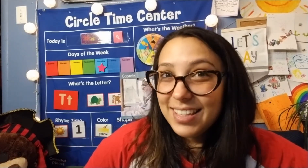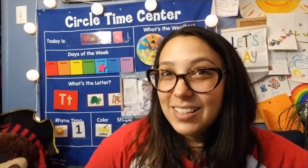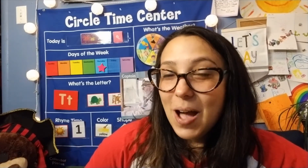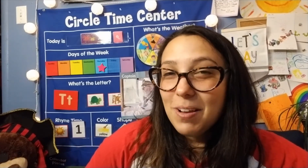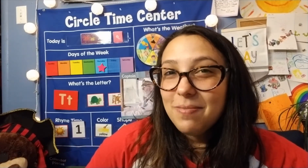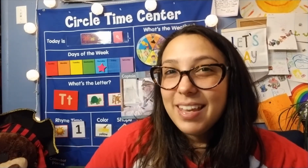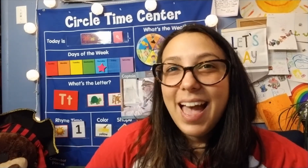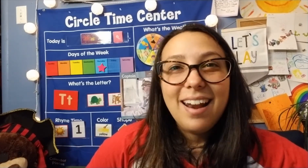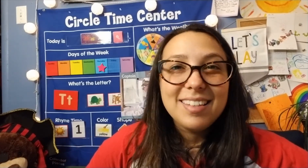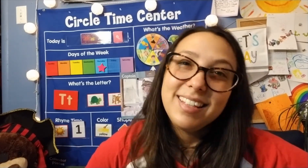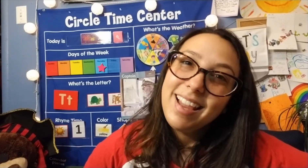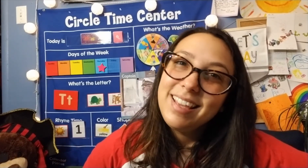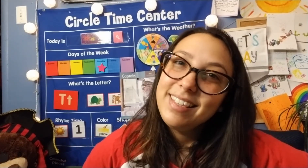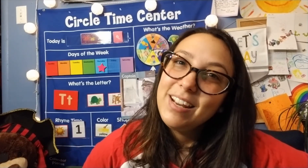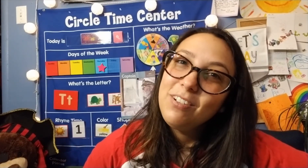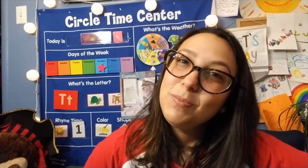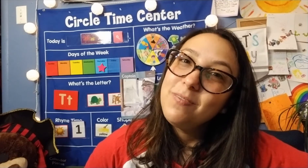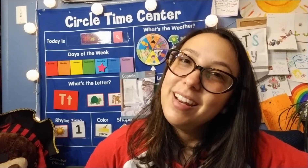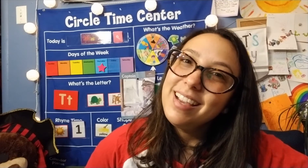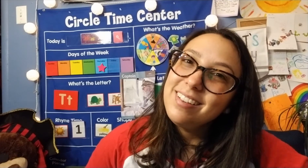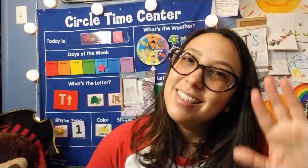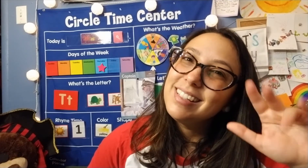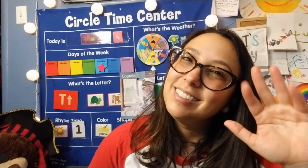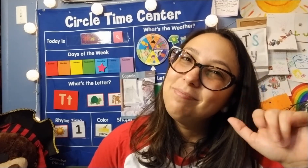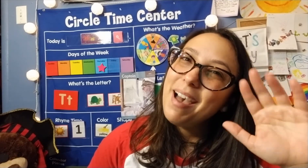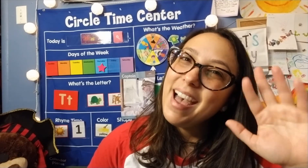along with me and I'll see you guys later for some more videos. Bye.